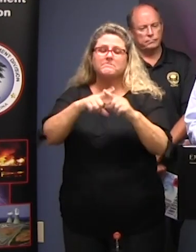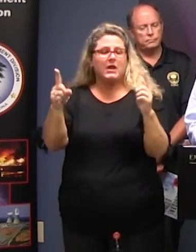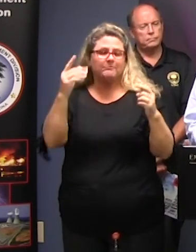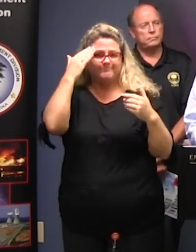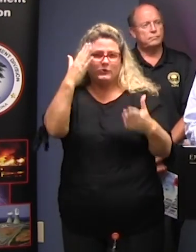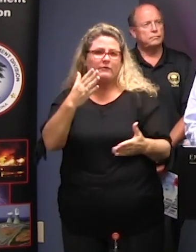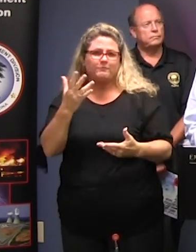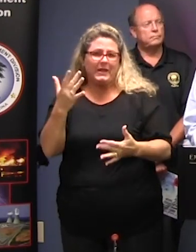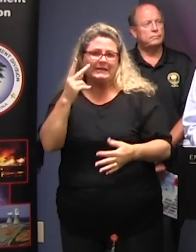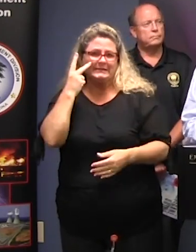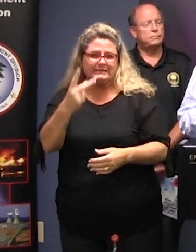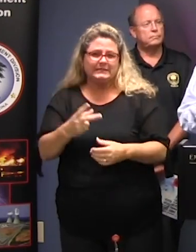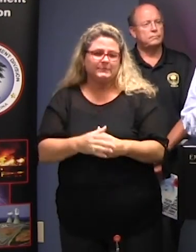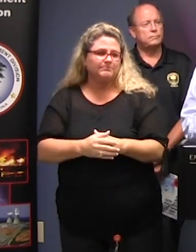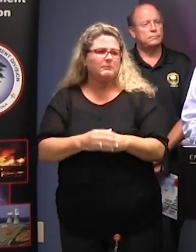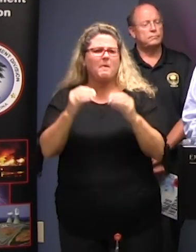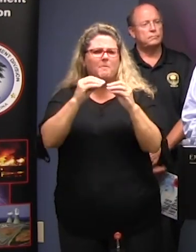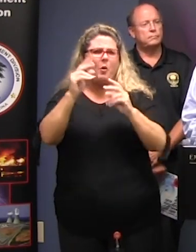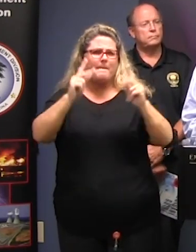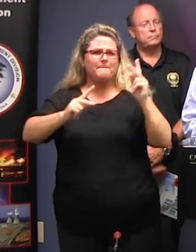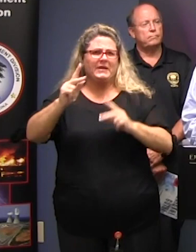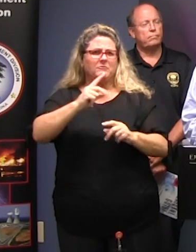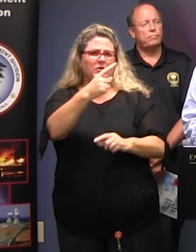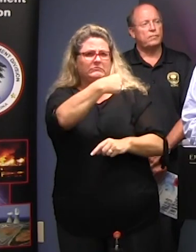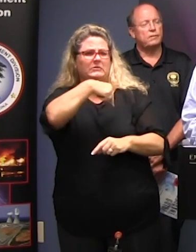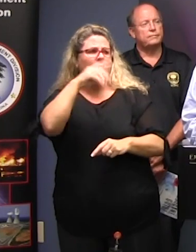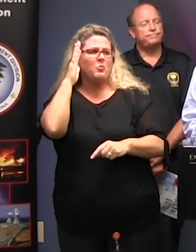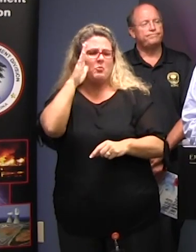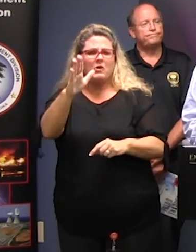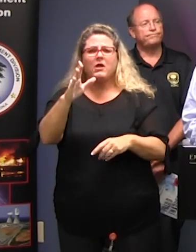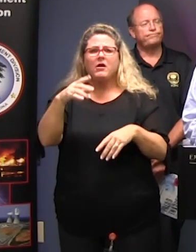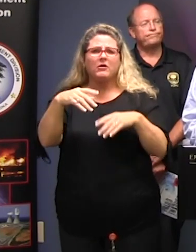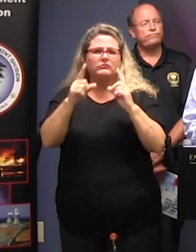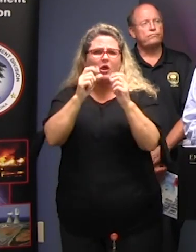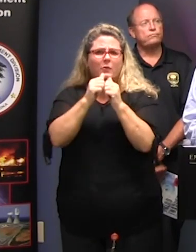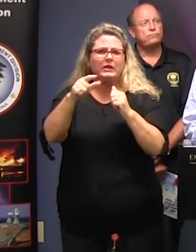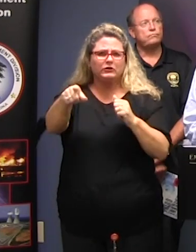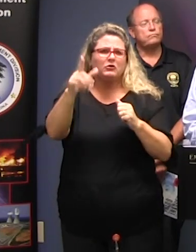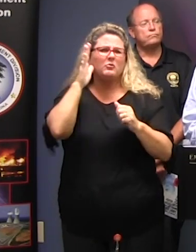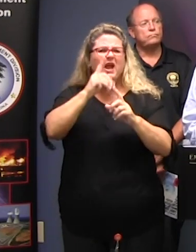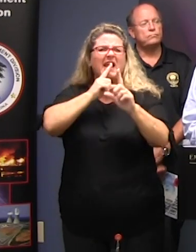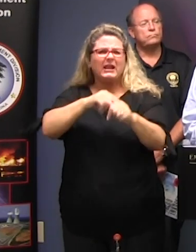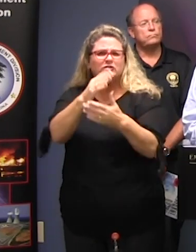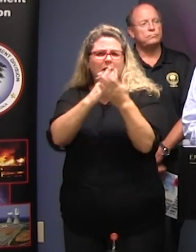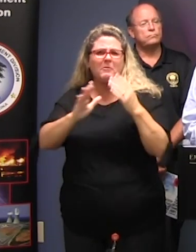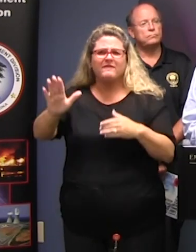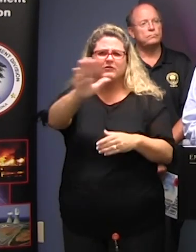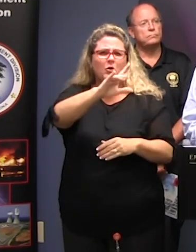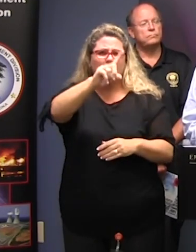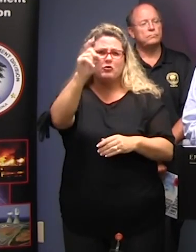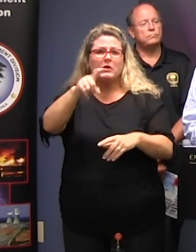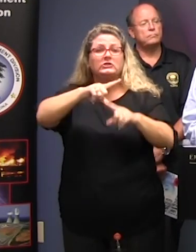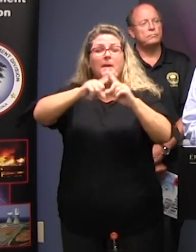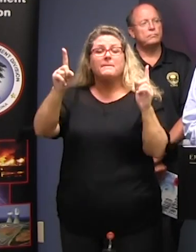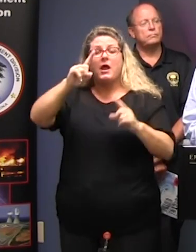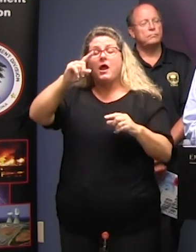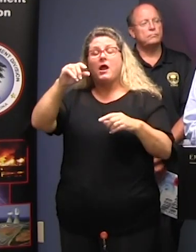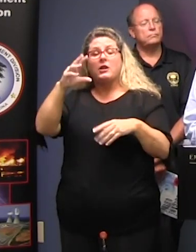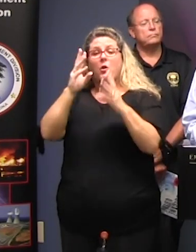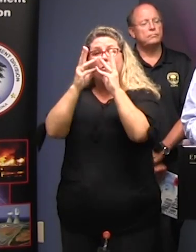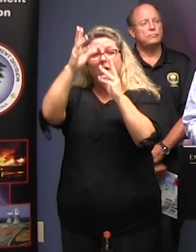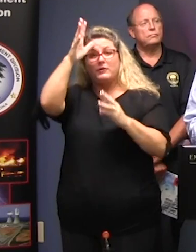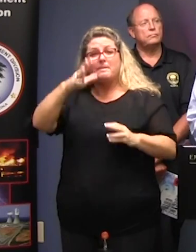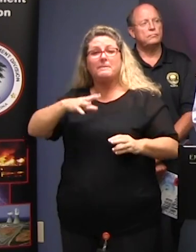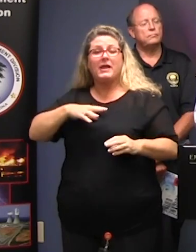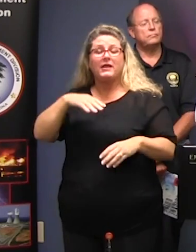explain and we'll try to inform you and then answer questions if we can at the end John Quaiarello is